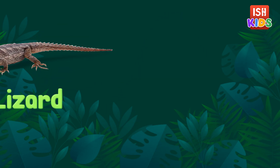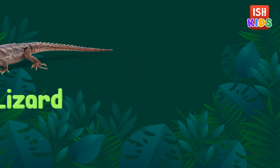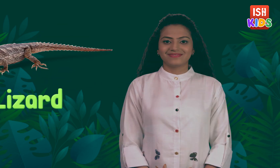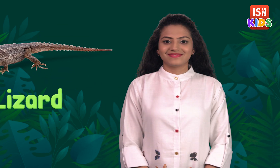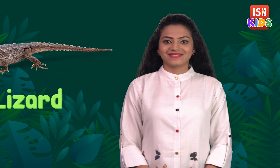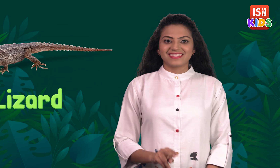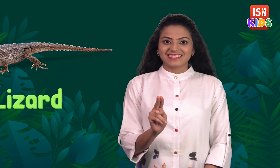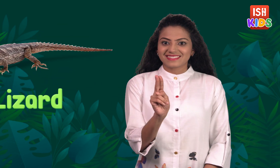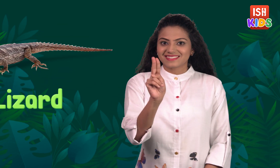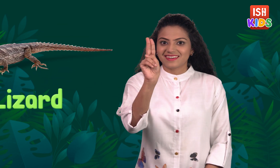Lizard